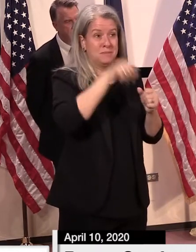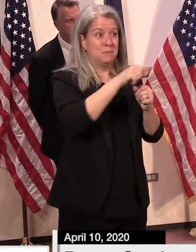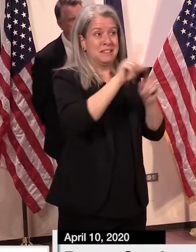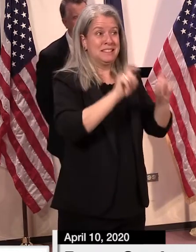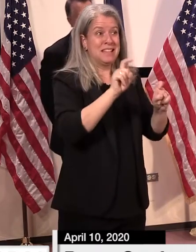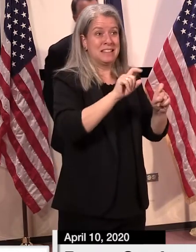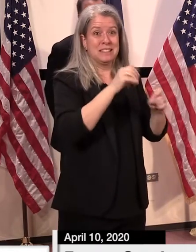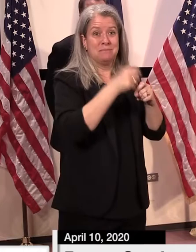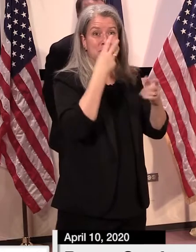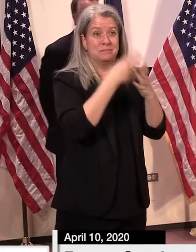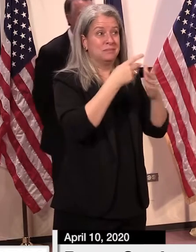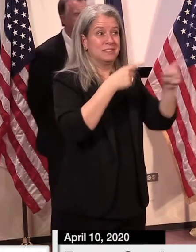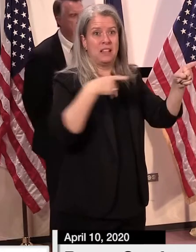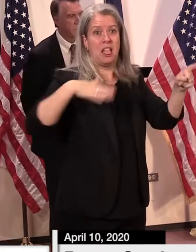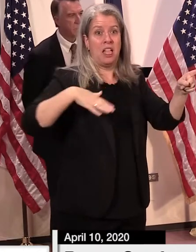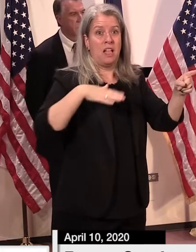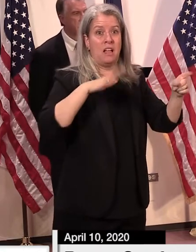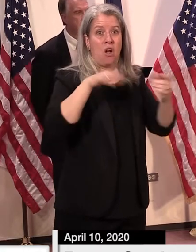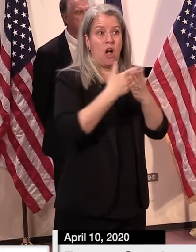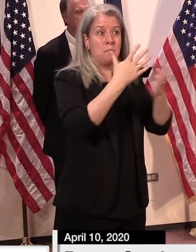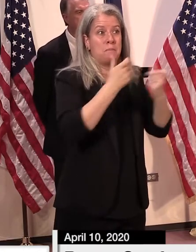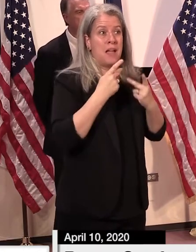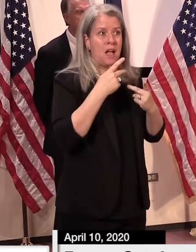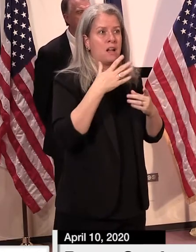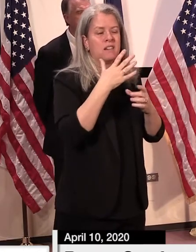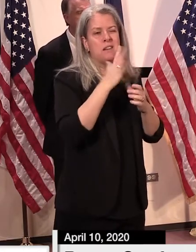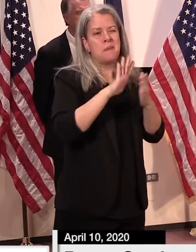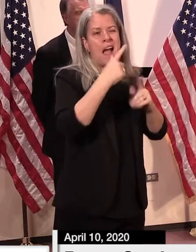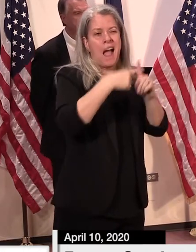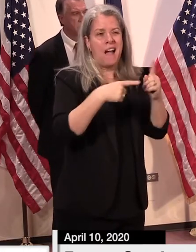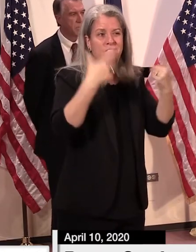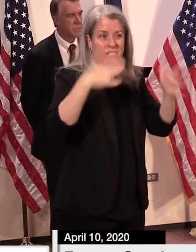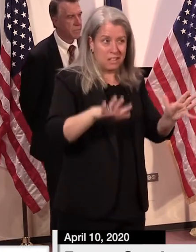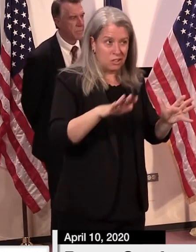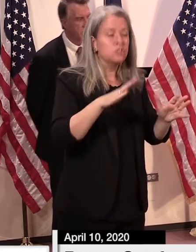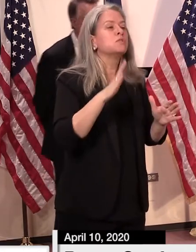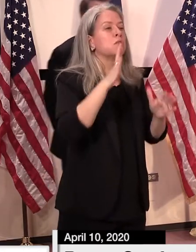of test results that we're waiting on right now. So thank you.